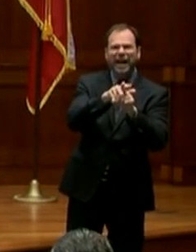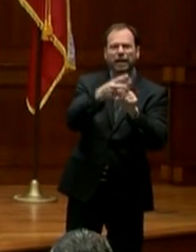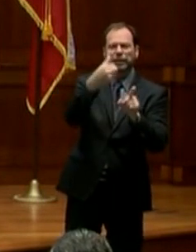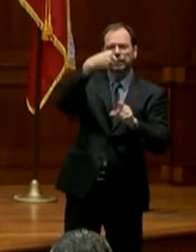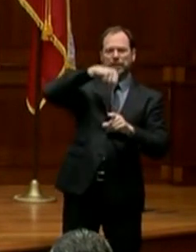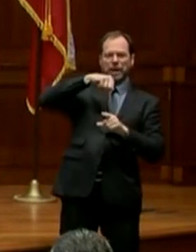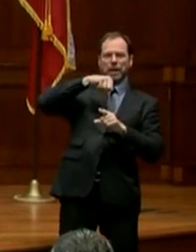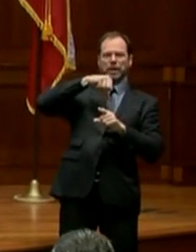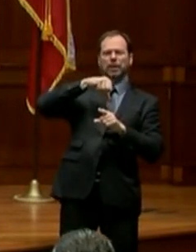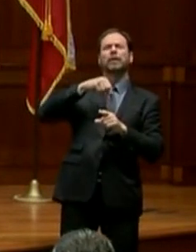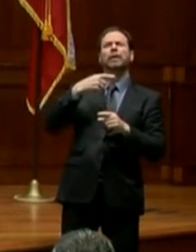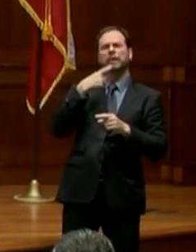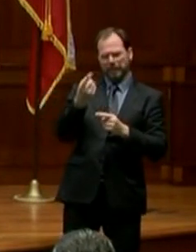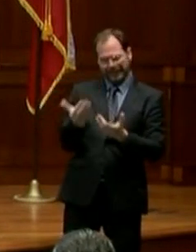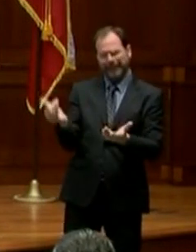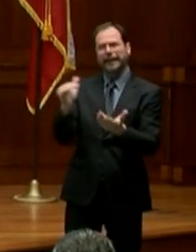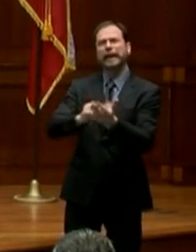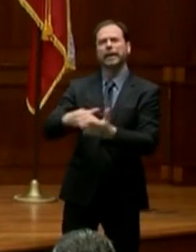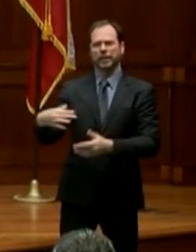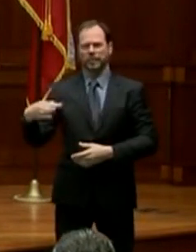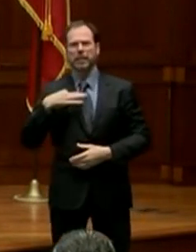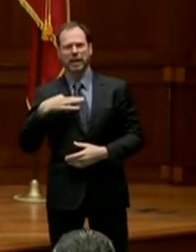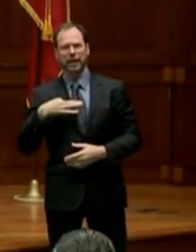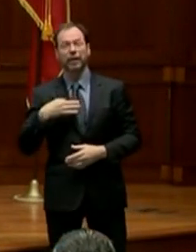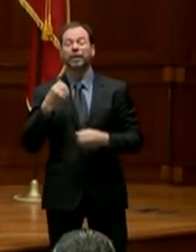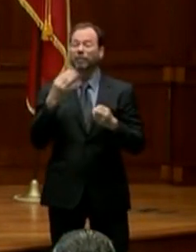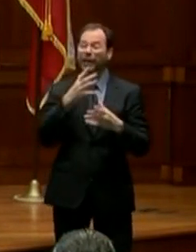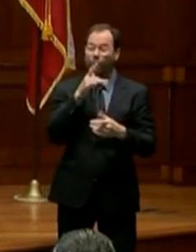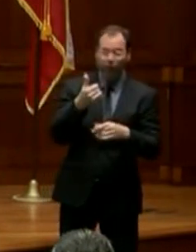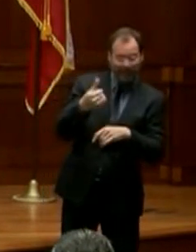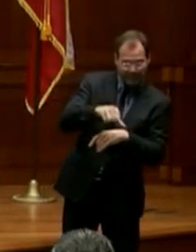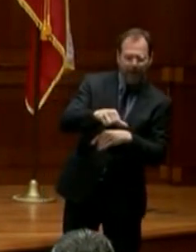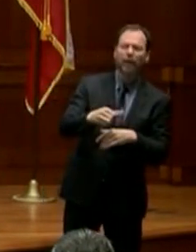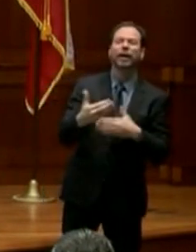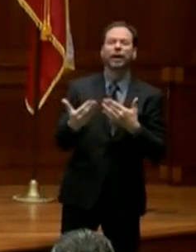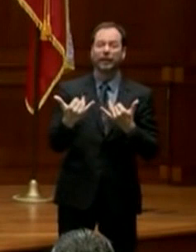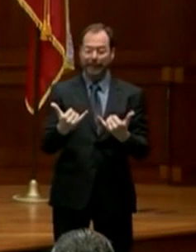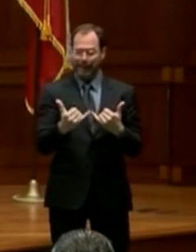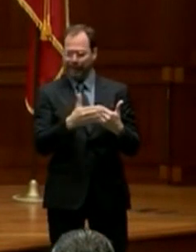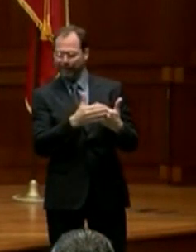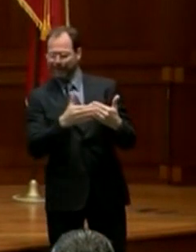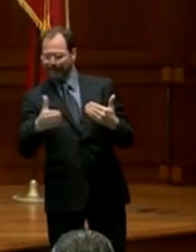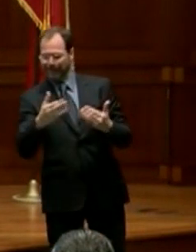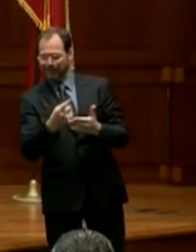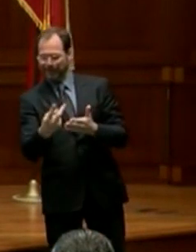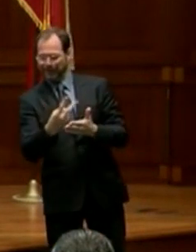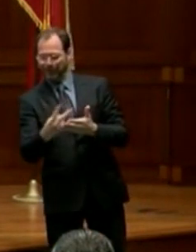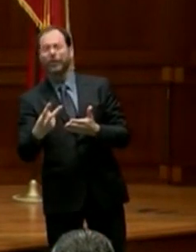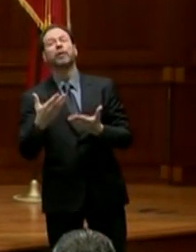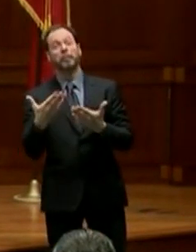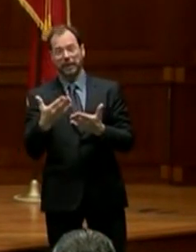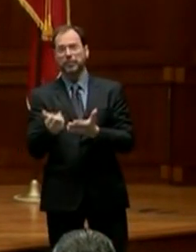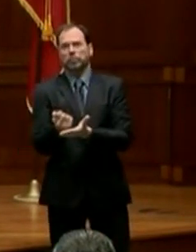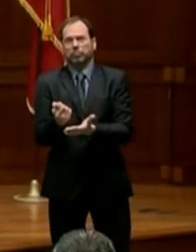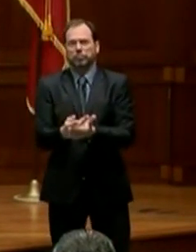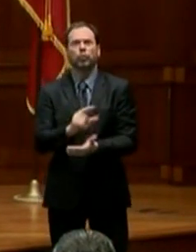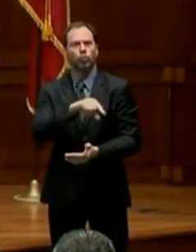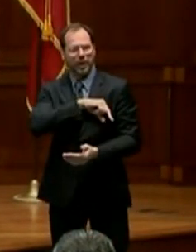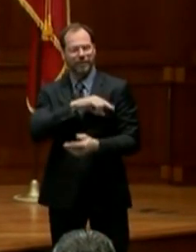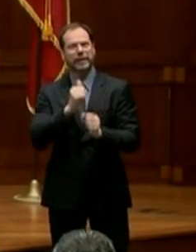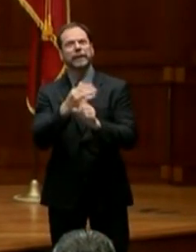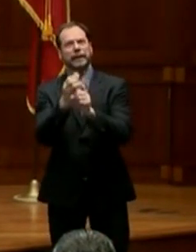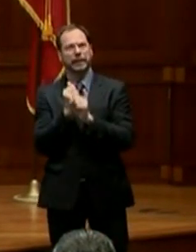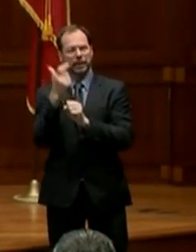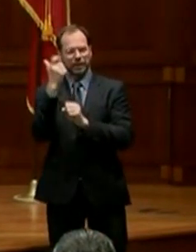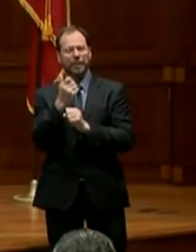reapply because many that were denied may now qualify as the state and federal labor departments have